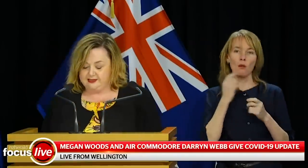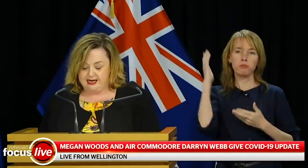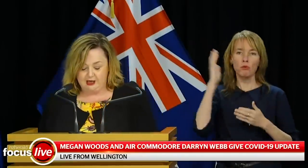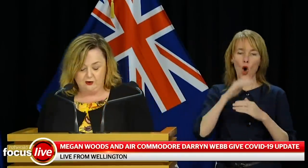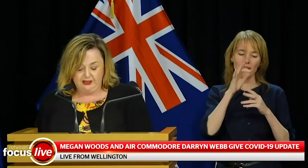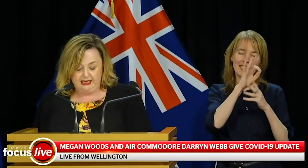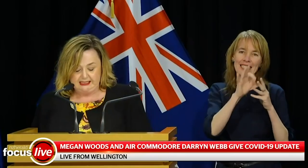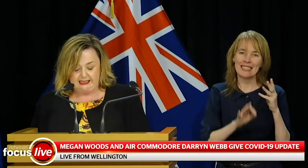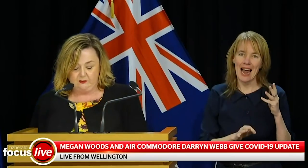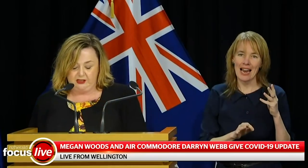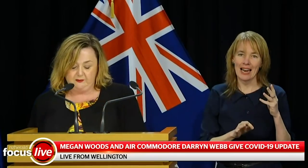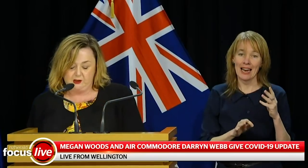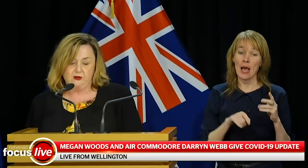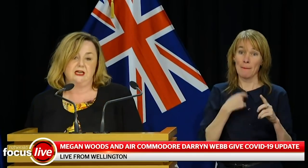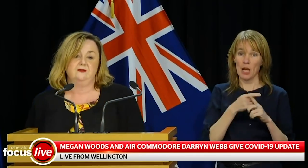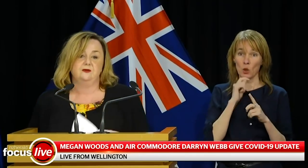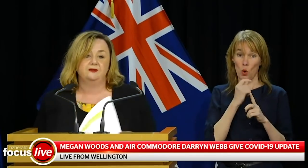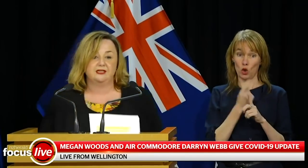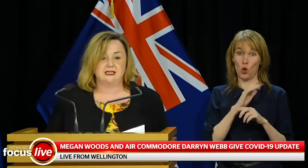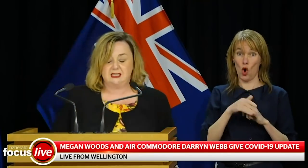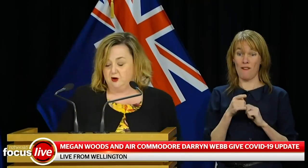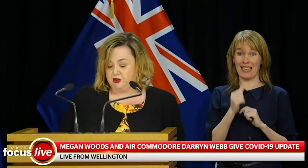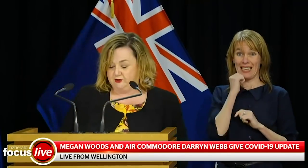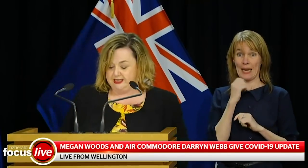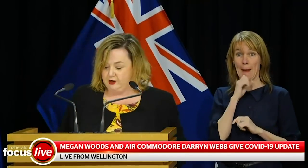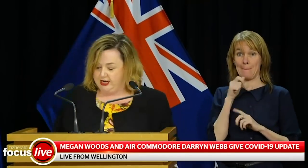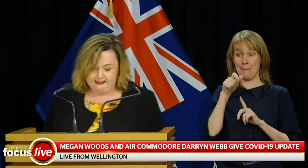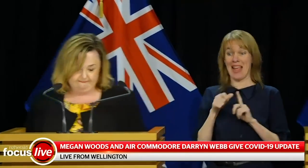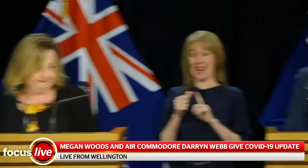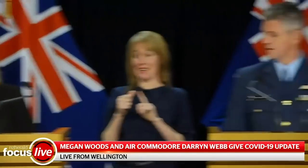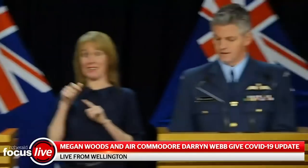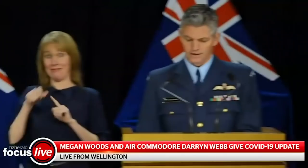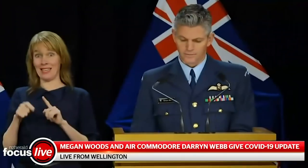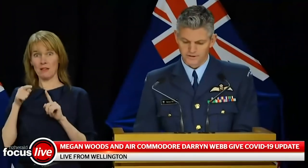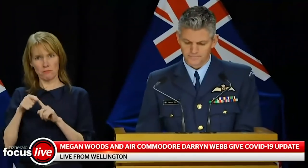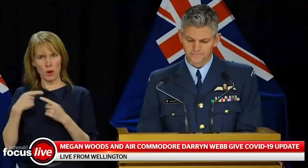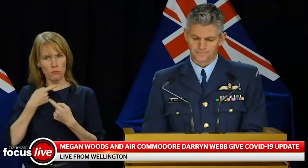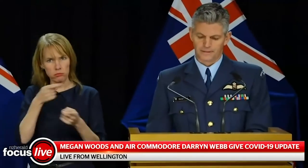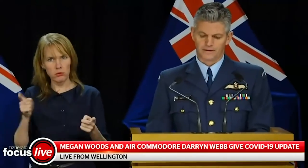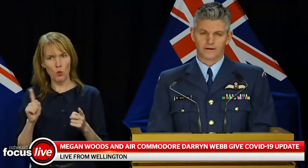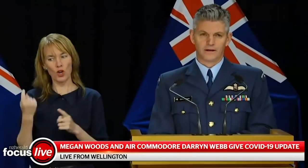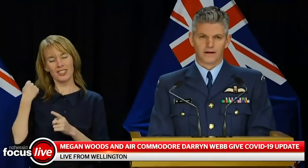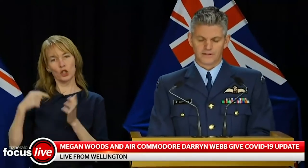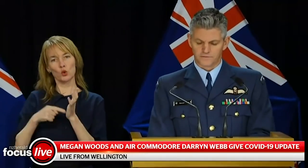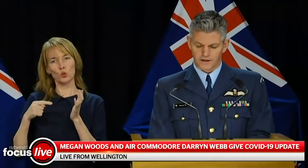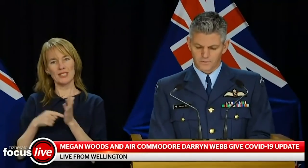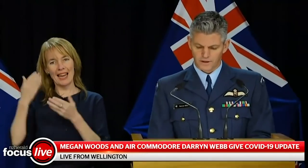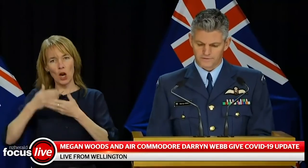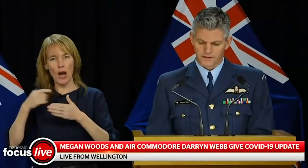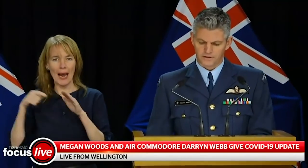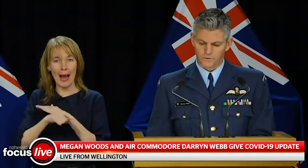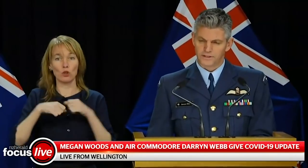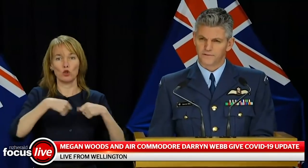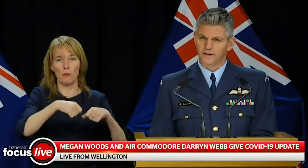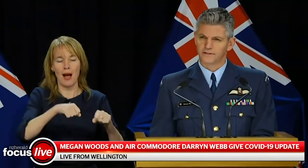immediate steps taken over the incident with the abscondi from the facility on Tuesday night. Thank you, Minister. As of today,